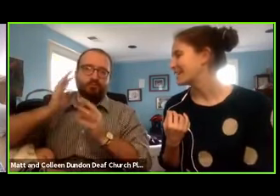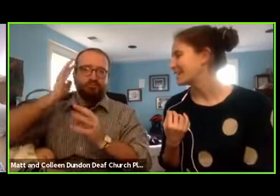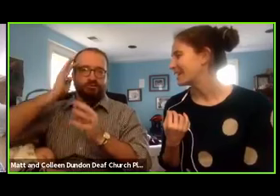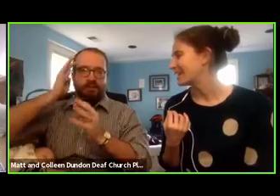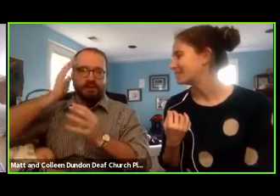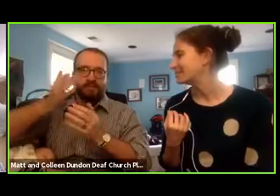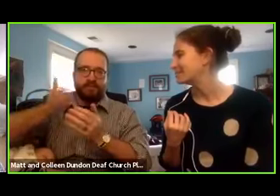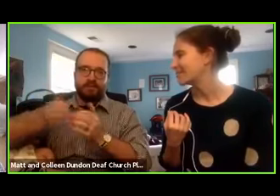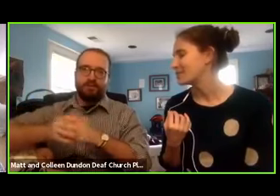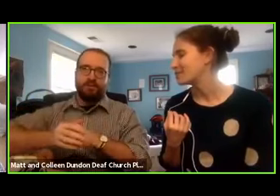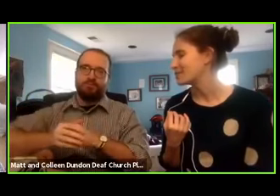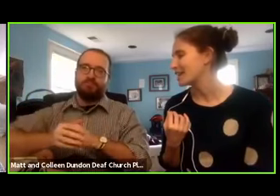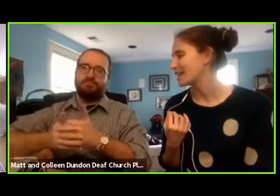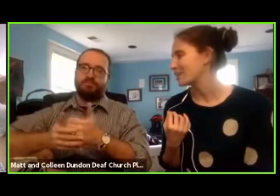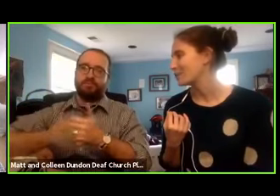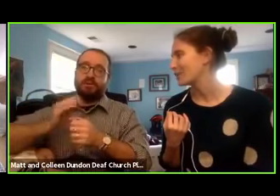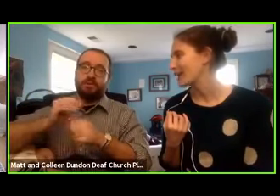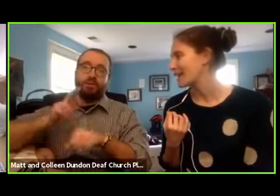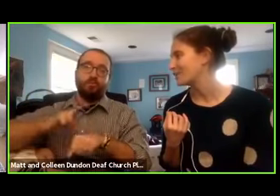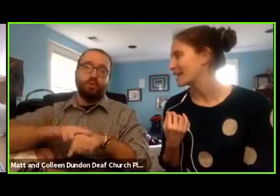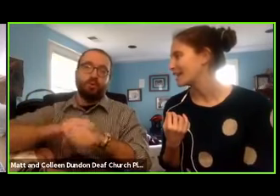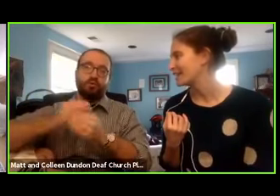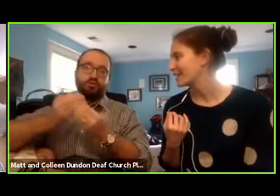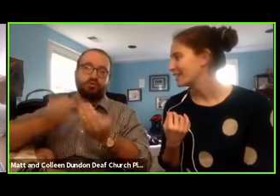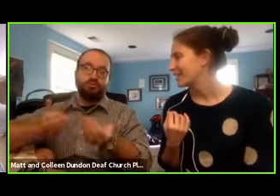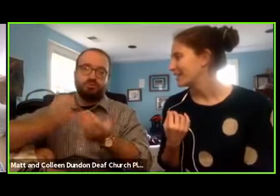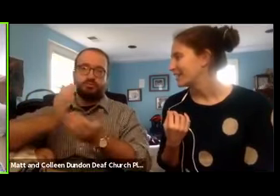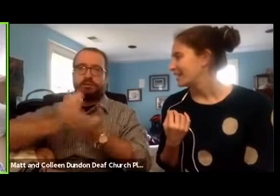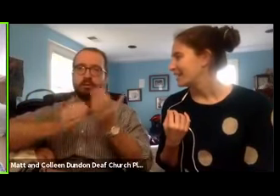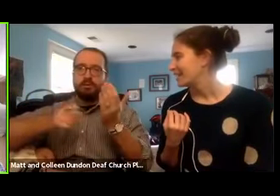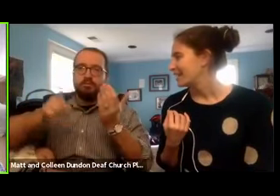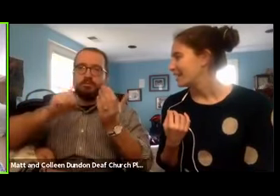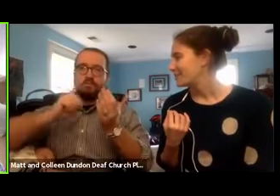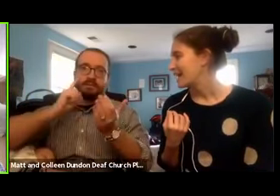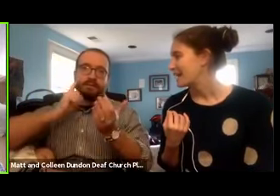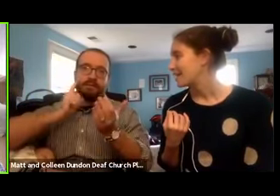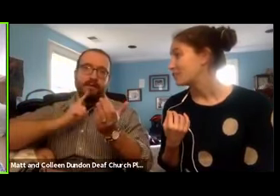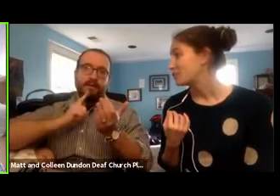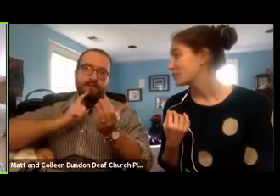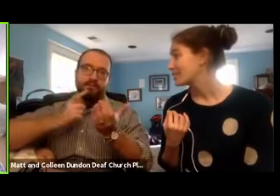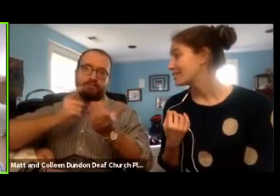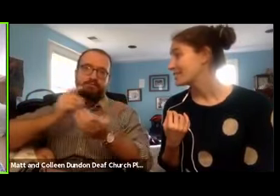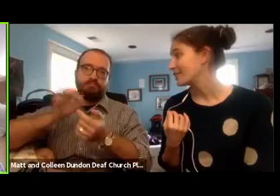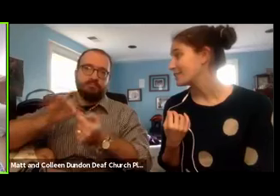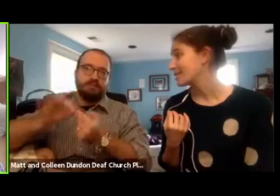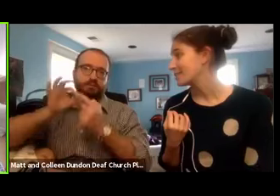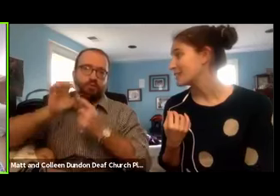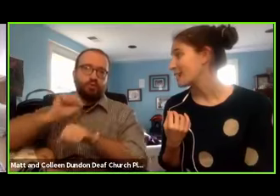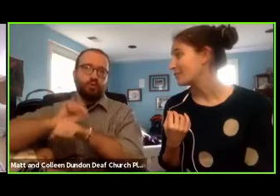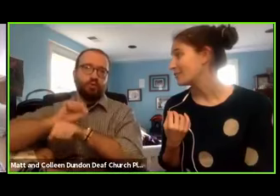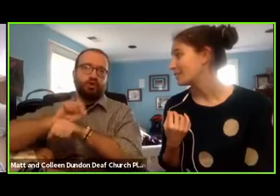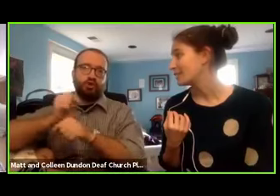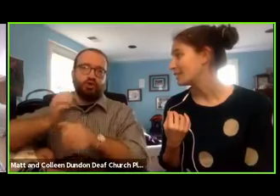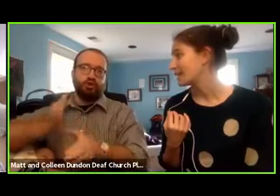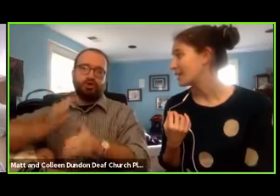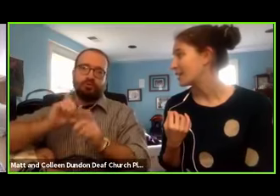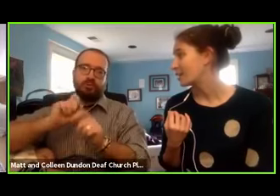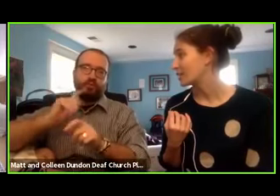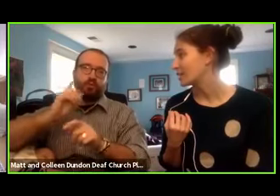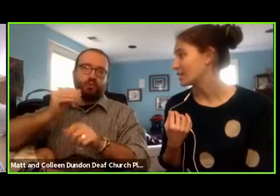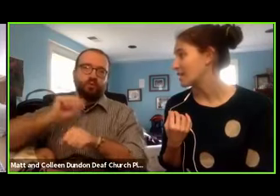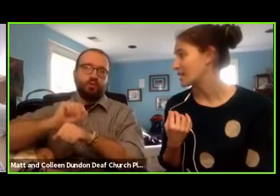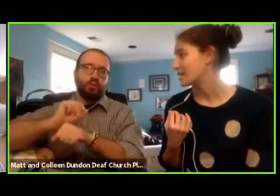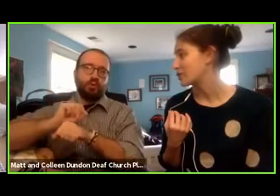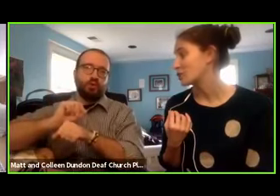way, but, um, you know, just trying to get more creative there. Yes. Um, and of course, you know, some deaf, uh,